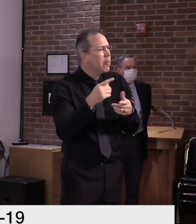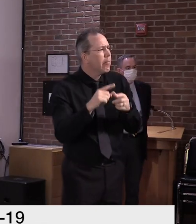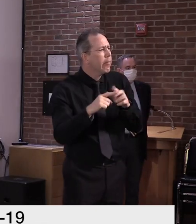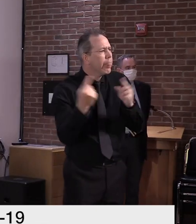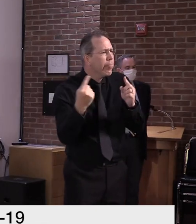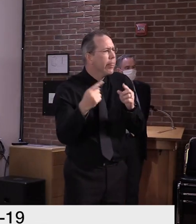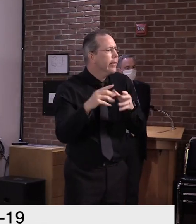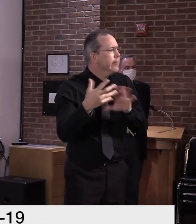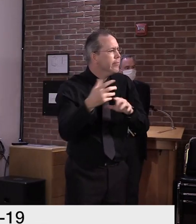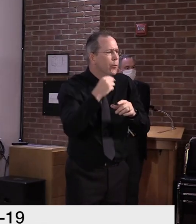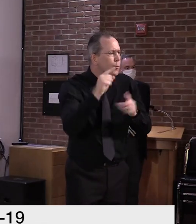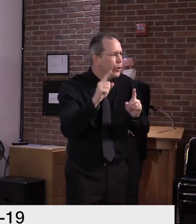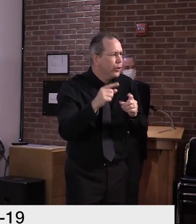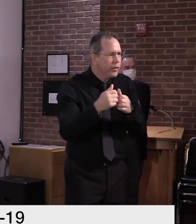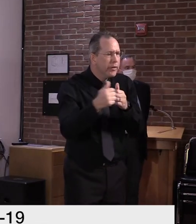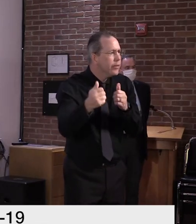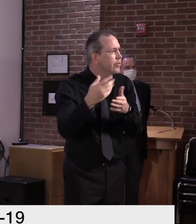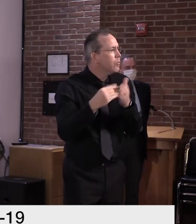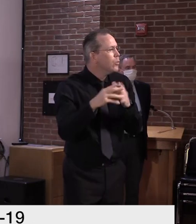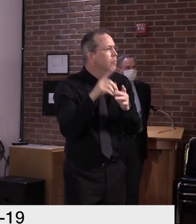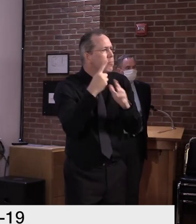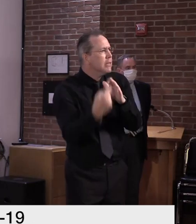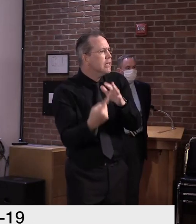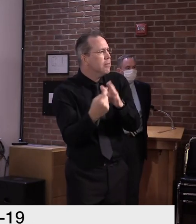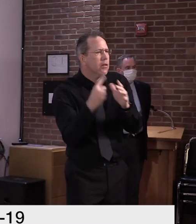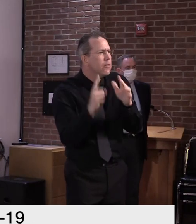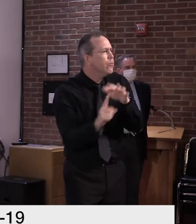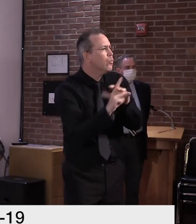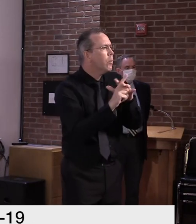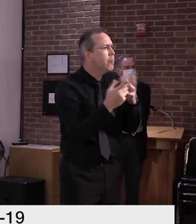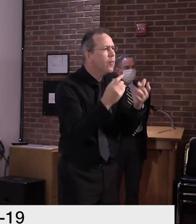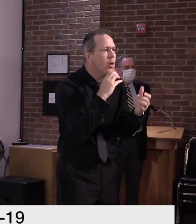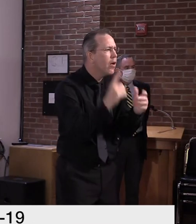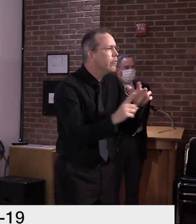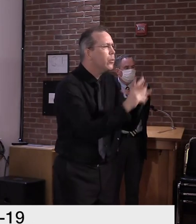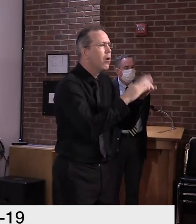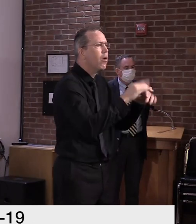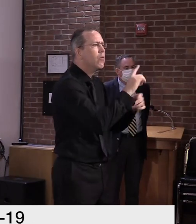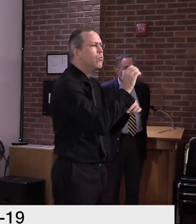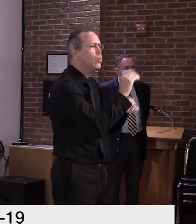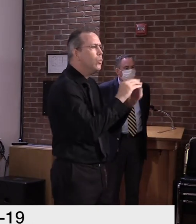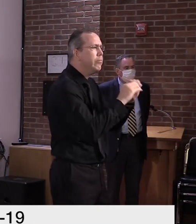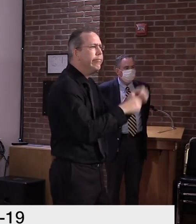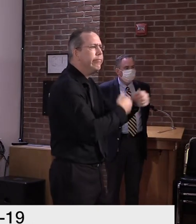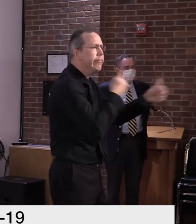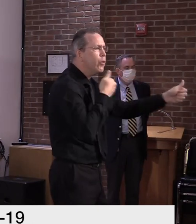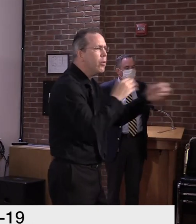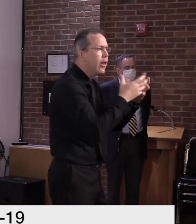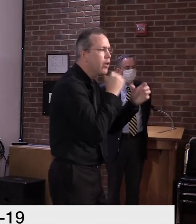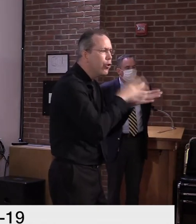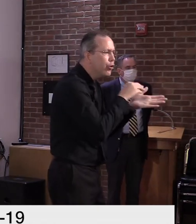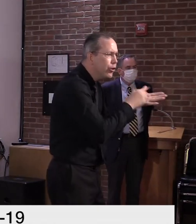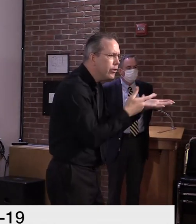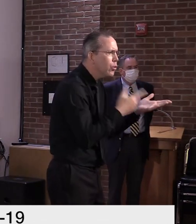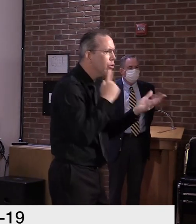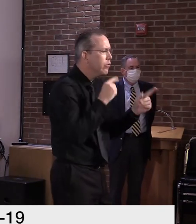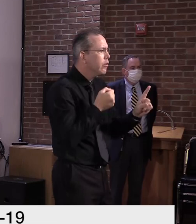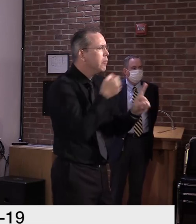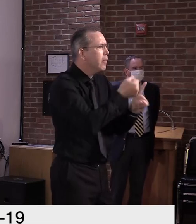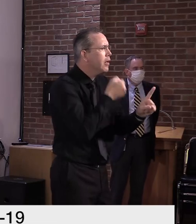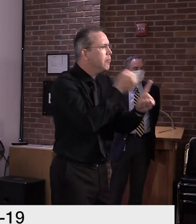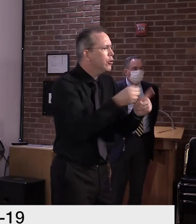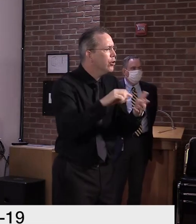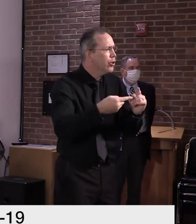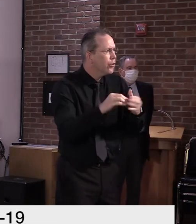And unfortunately, this has a greater impact on some students than others. We know equity gaps already